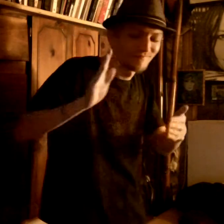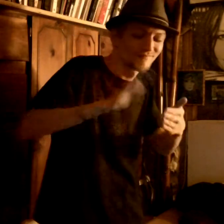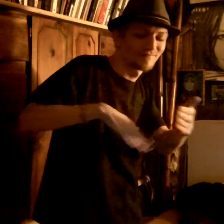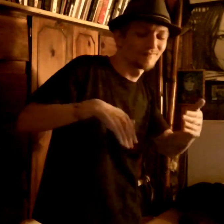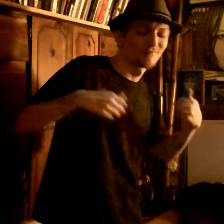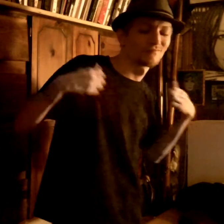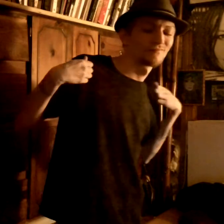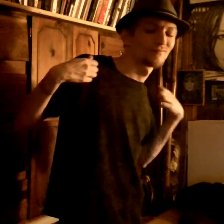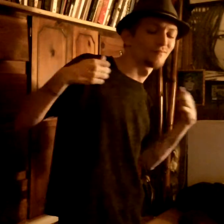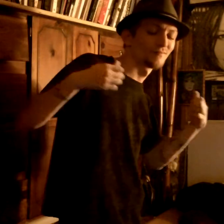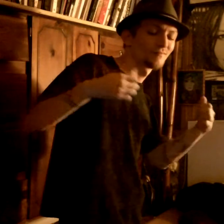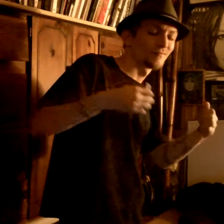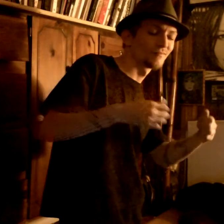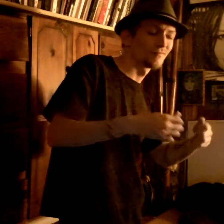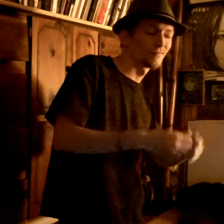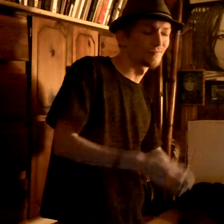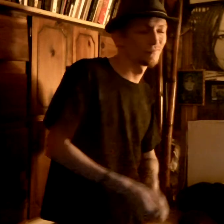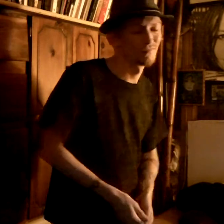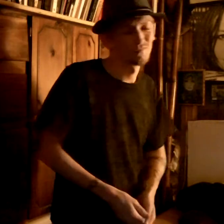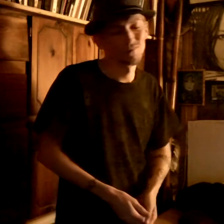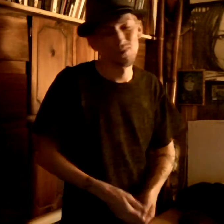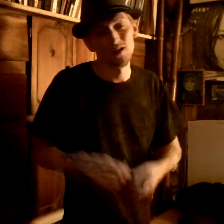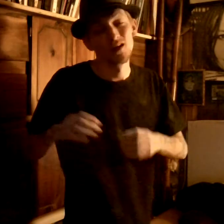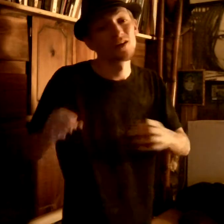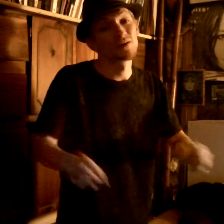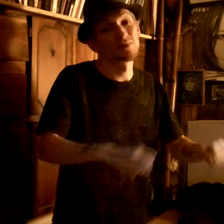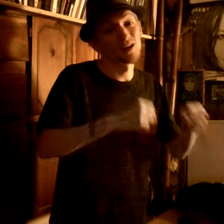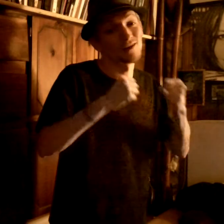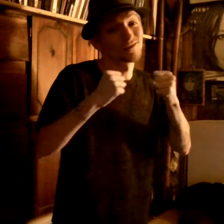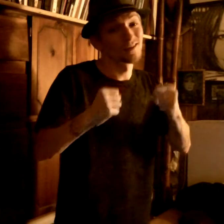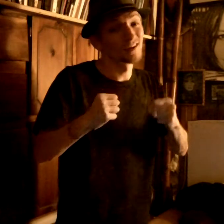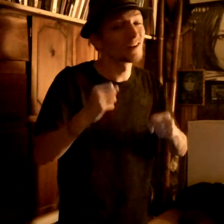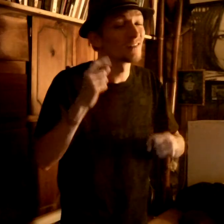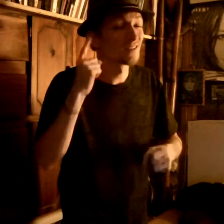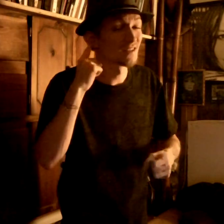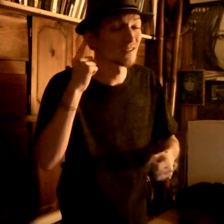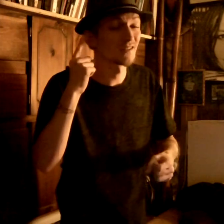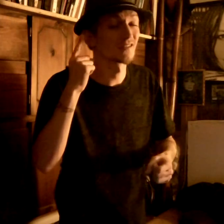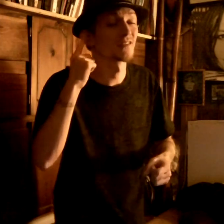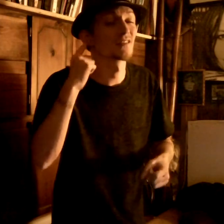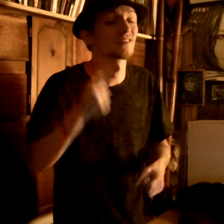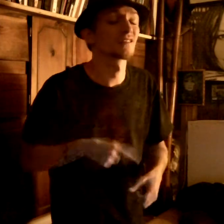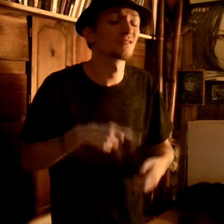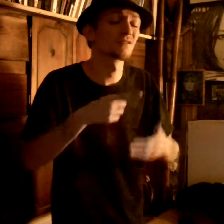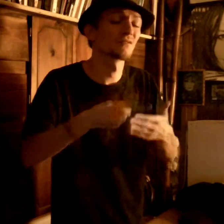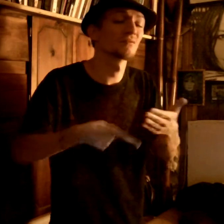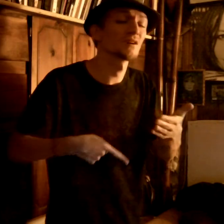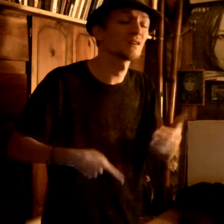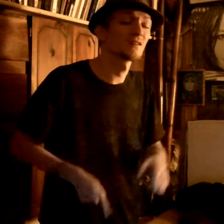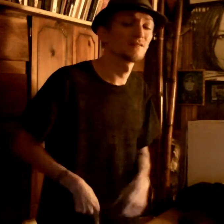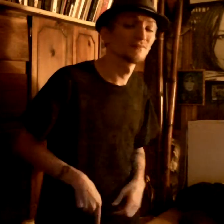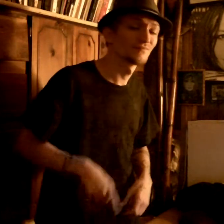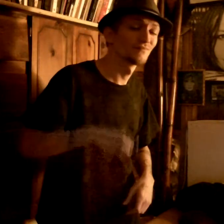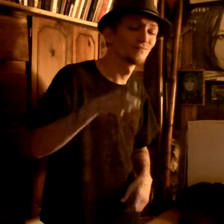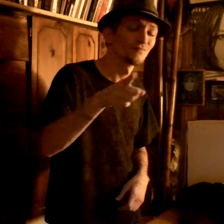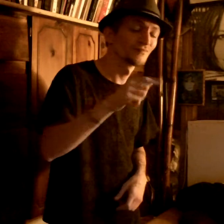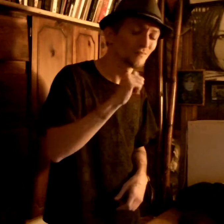petticoat The power of listening to what You